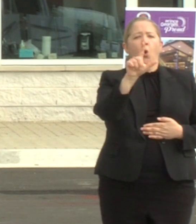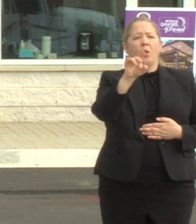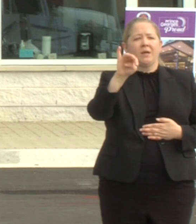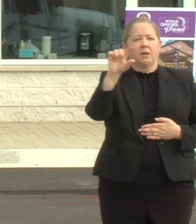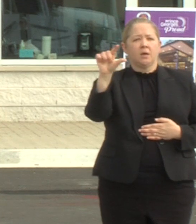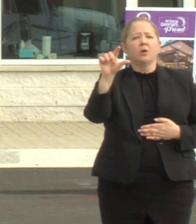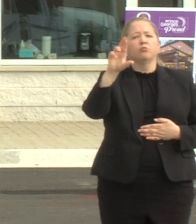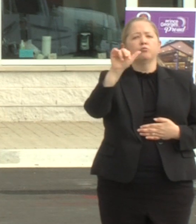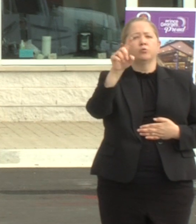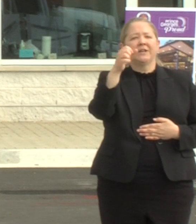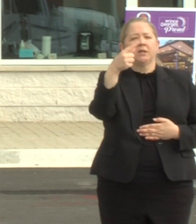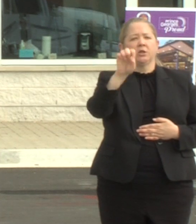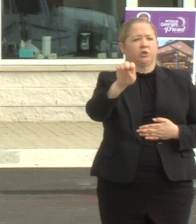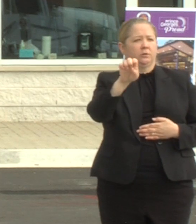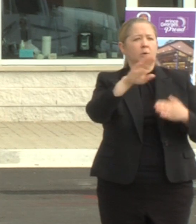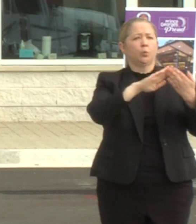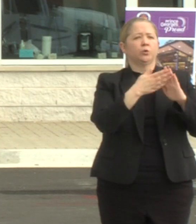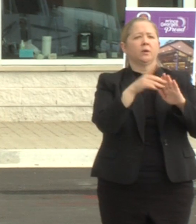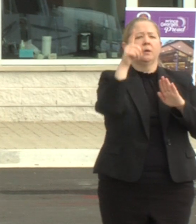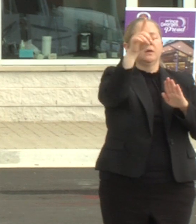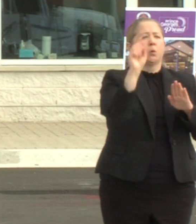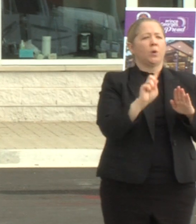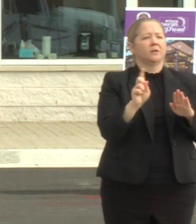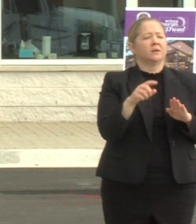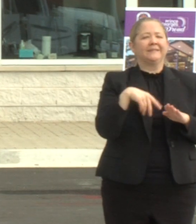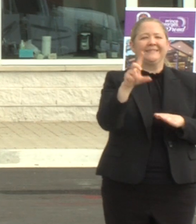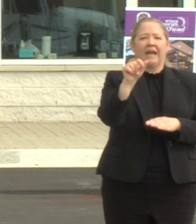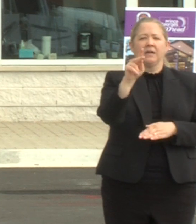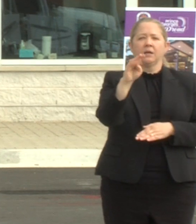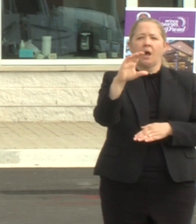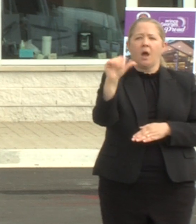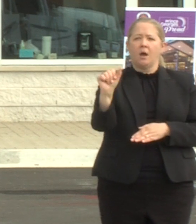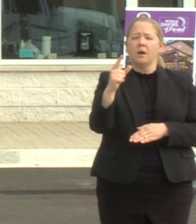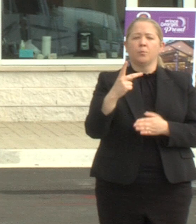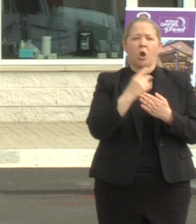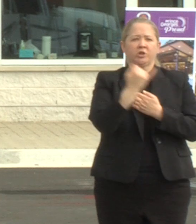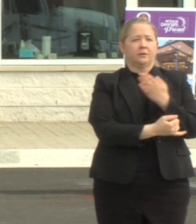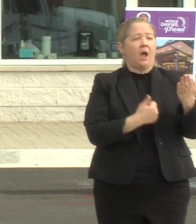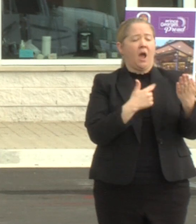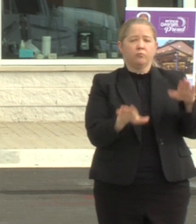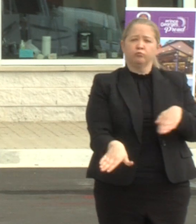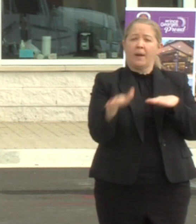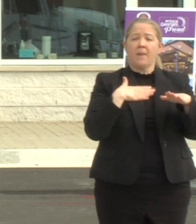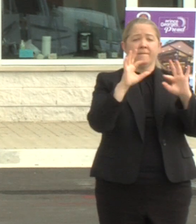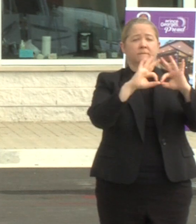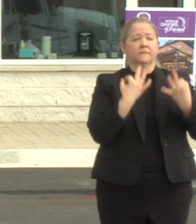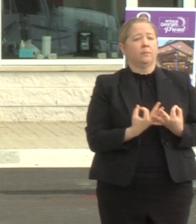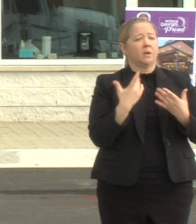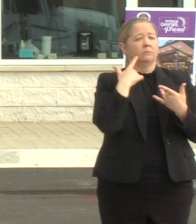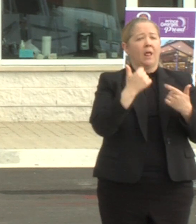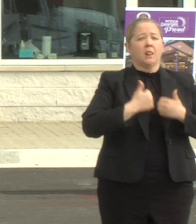uh where the banica project is and i've been a homeowner there for 30 years i raised my family in that area